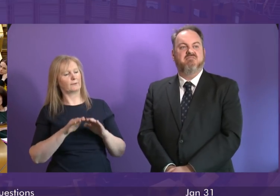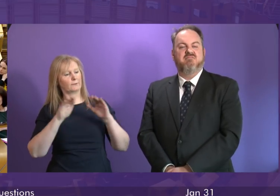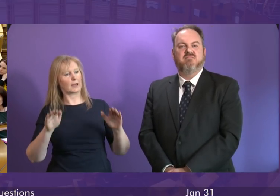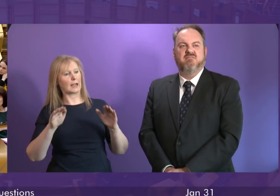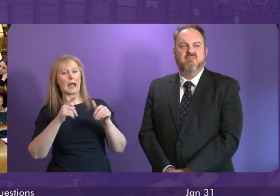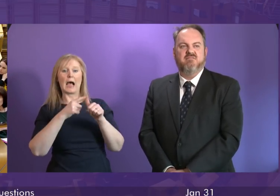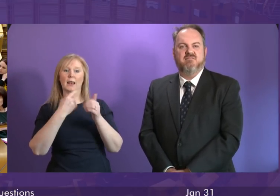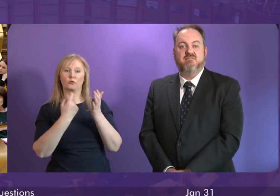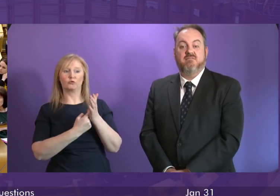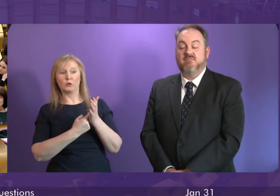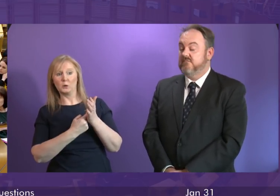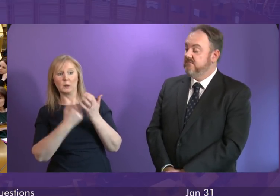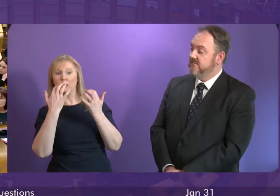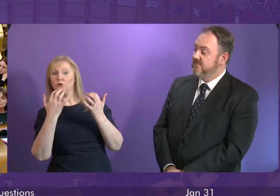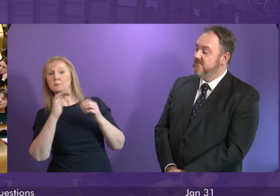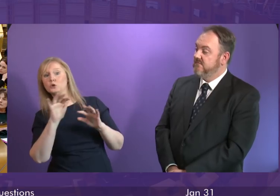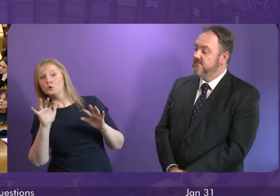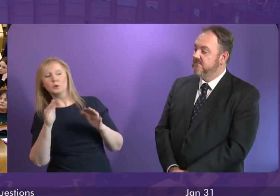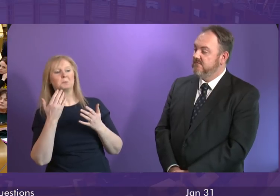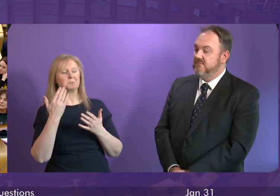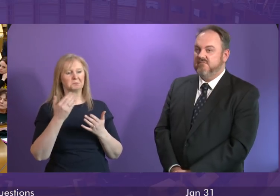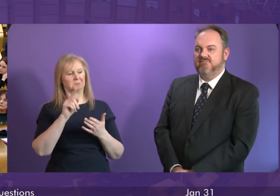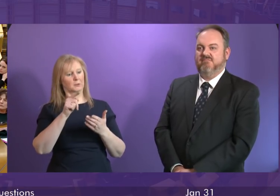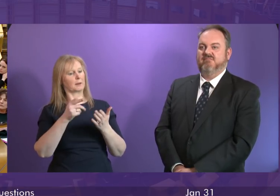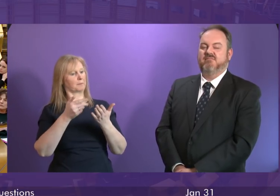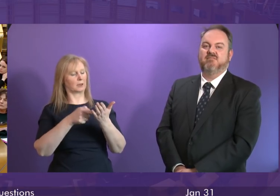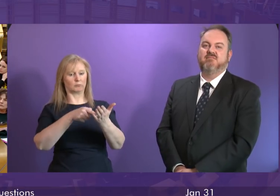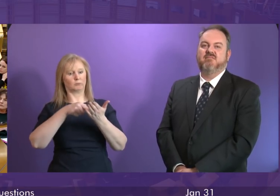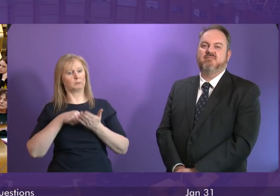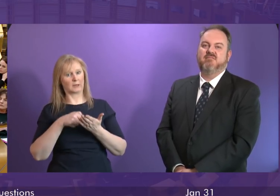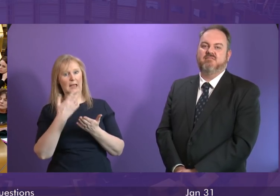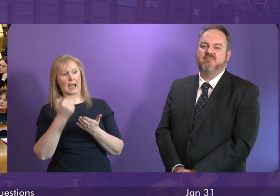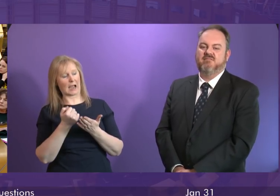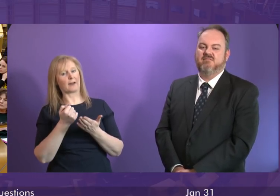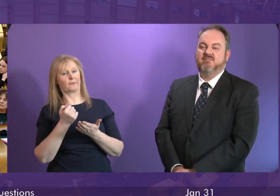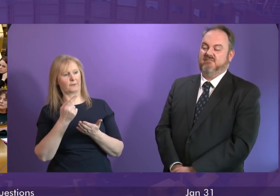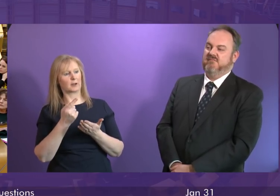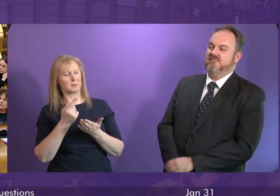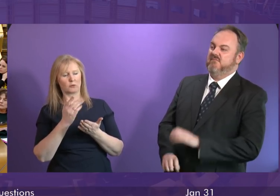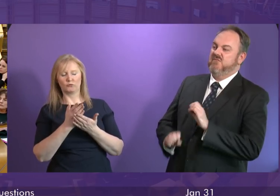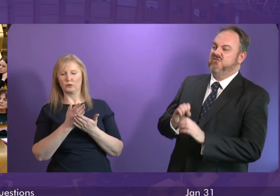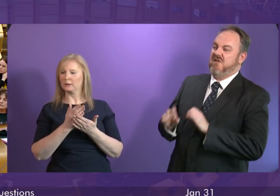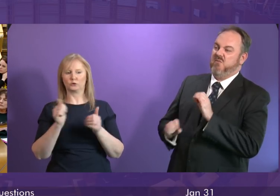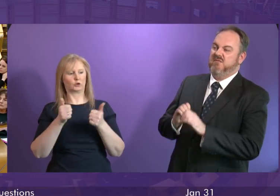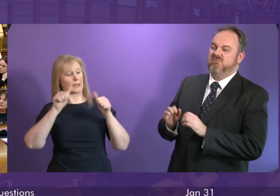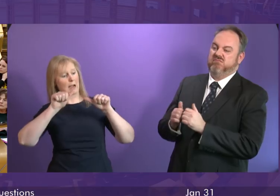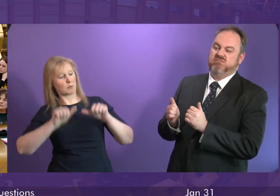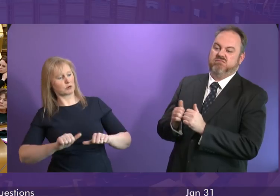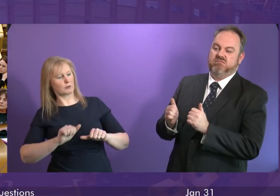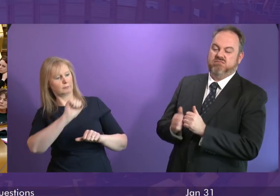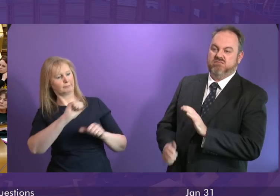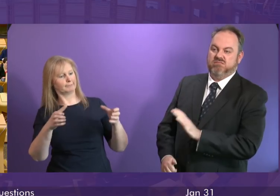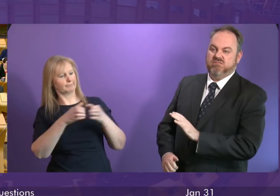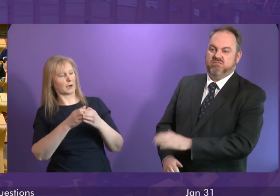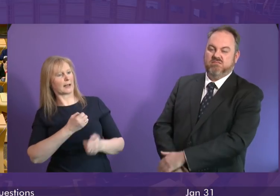Rowley I'm not sure if he's in the chamber did bring forward proposals he's a front bencher but it turned out they weren't approved by the rest of the Labour Party.